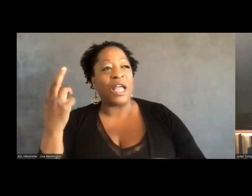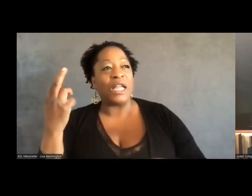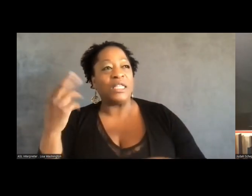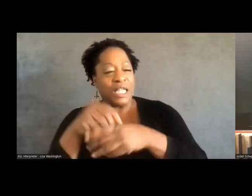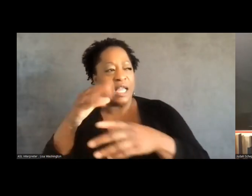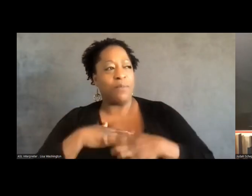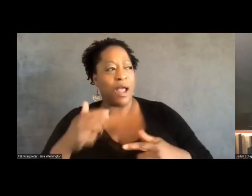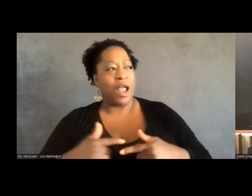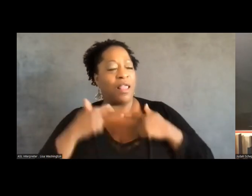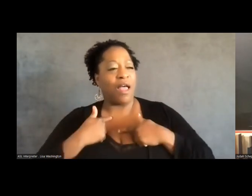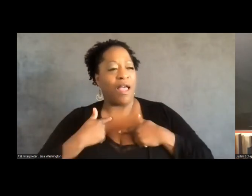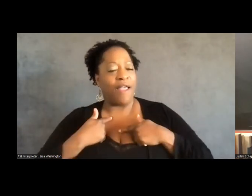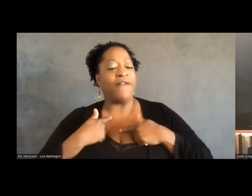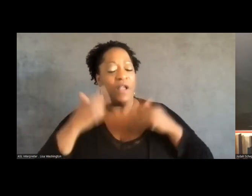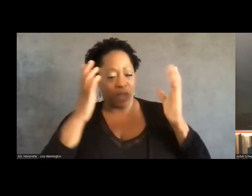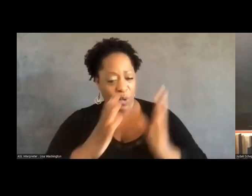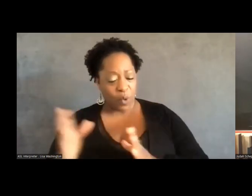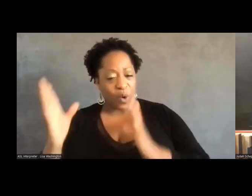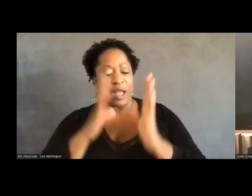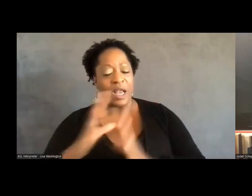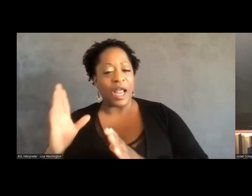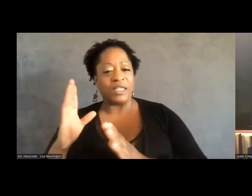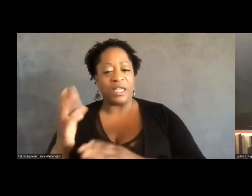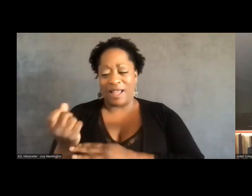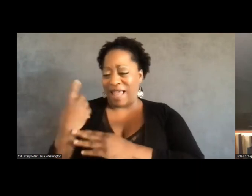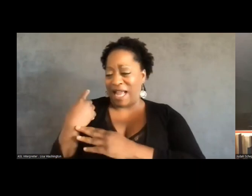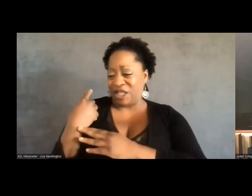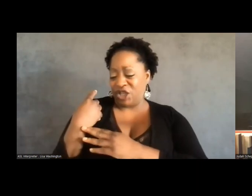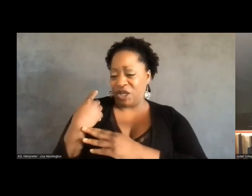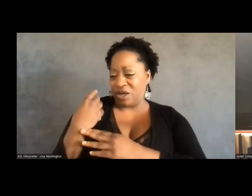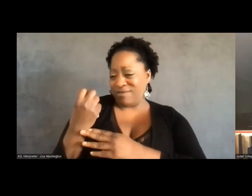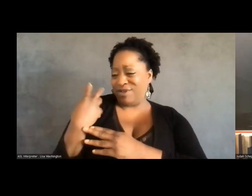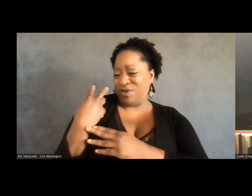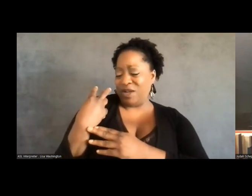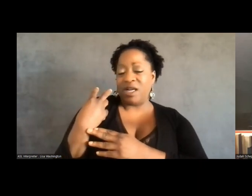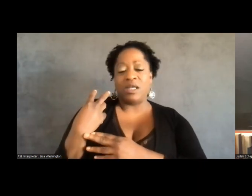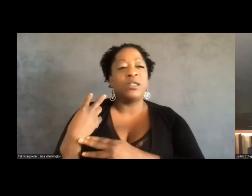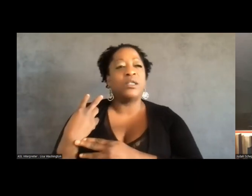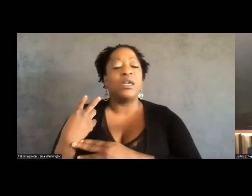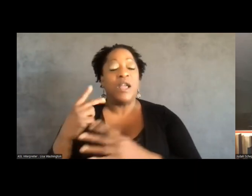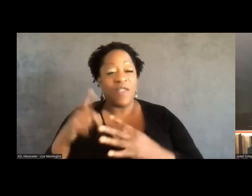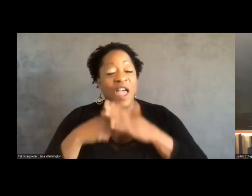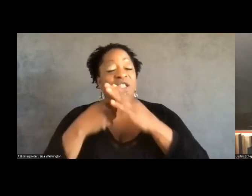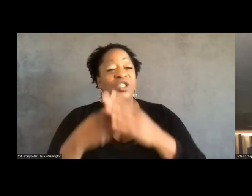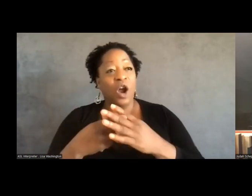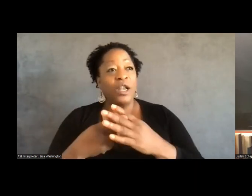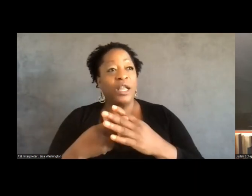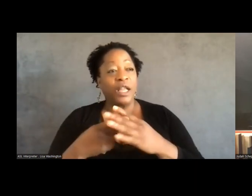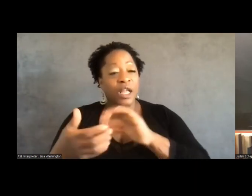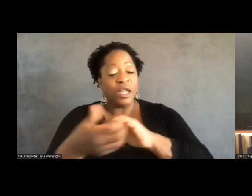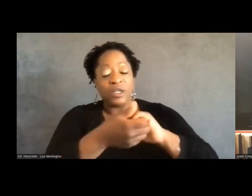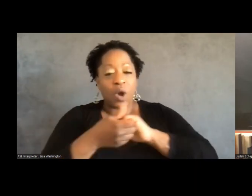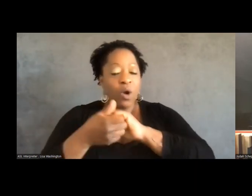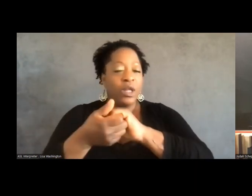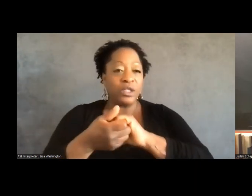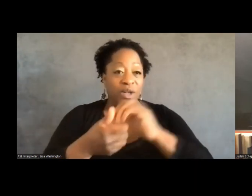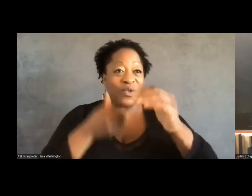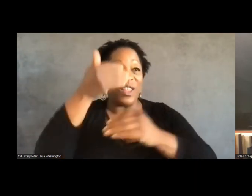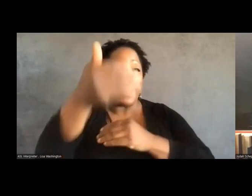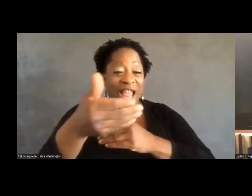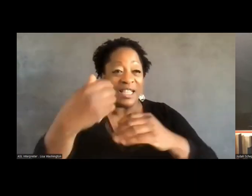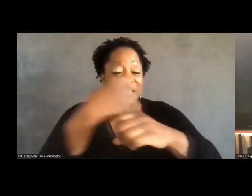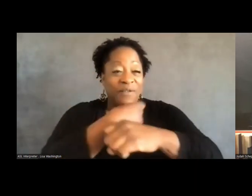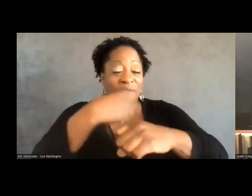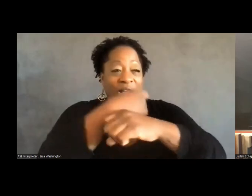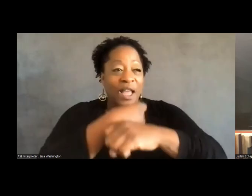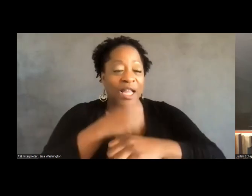the organizing over the last year for this new coalition that like the twice a week zoom meetings in the evening, like that shit just